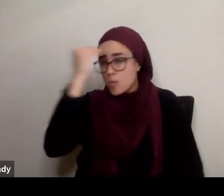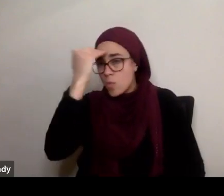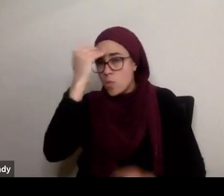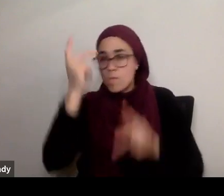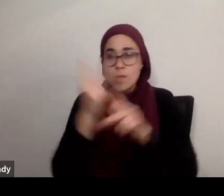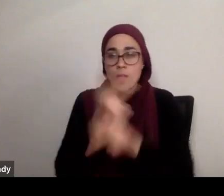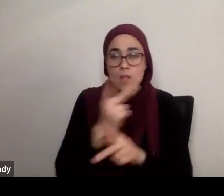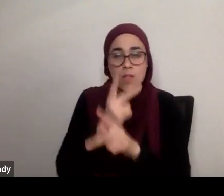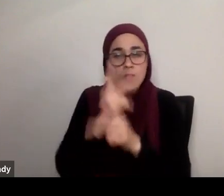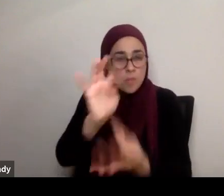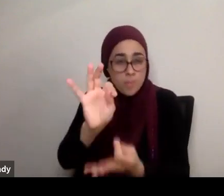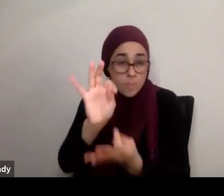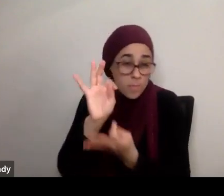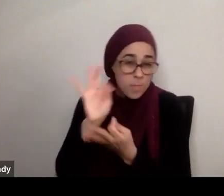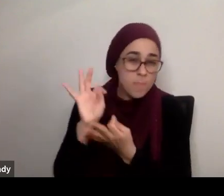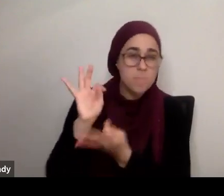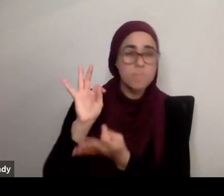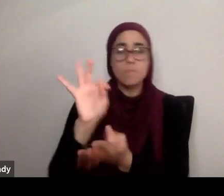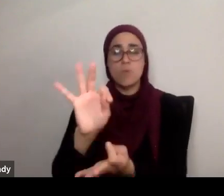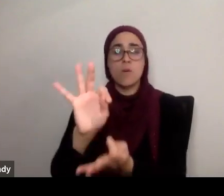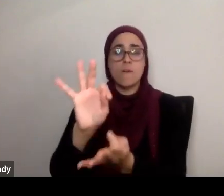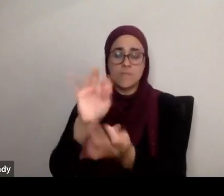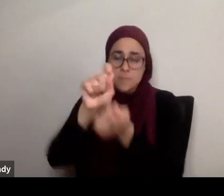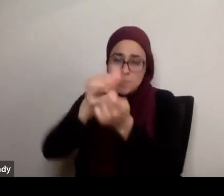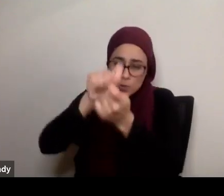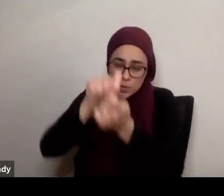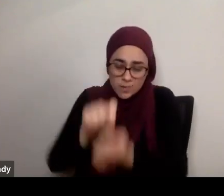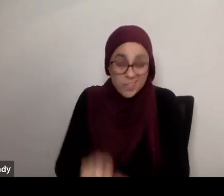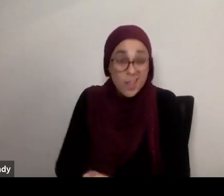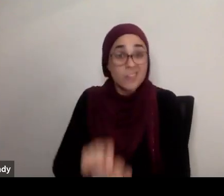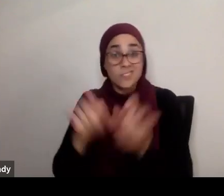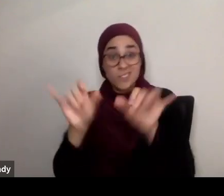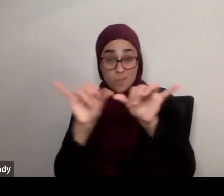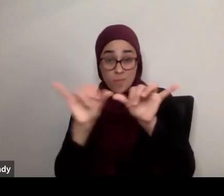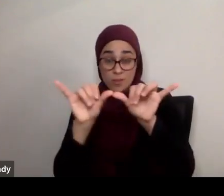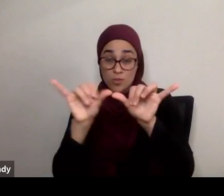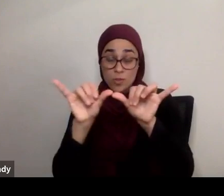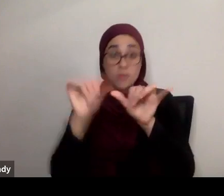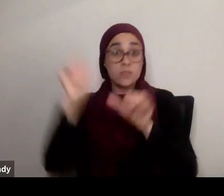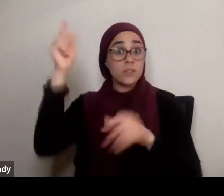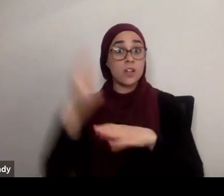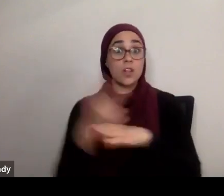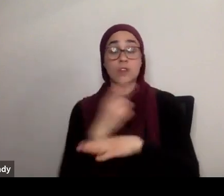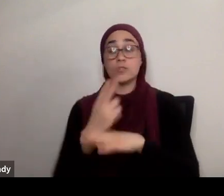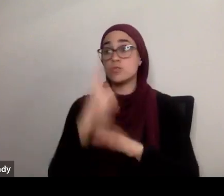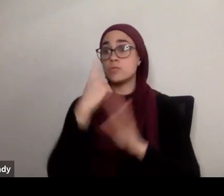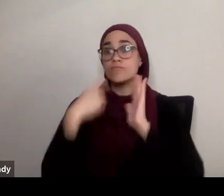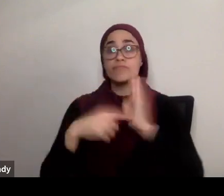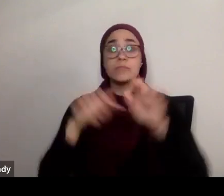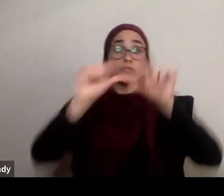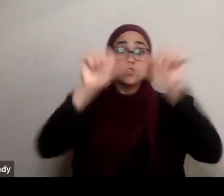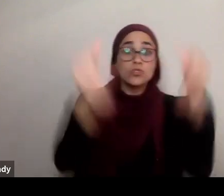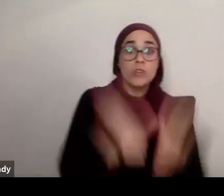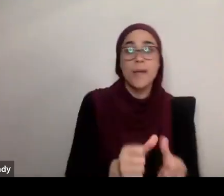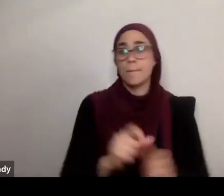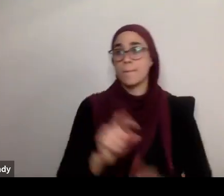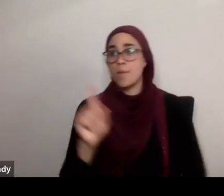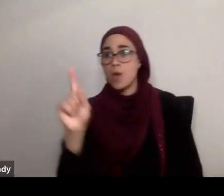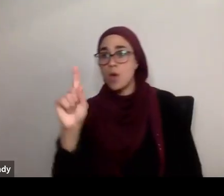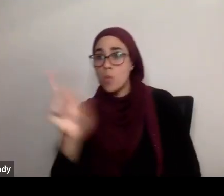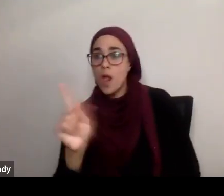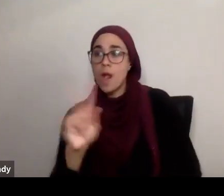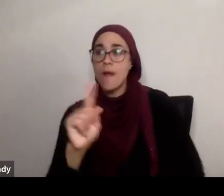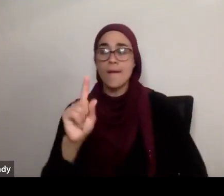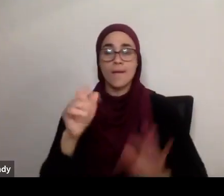So precision, very specific, precise measurements that are used for the shape, for the position, for these